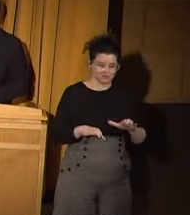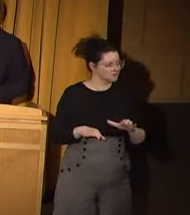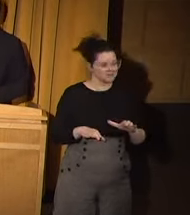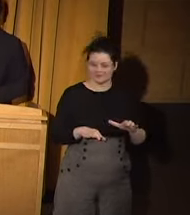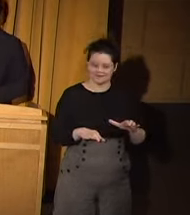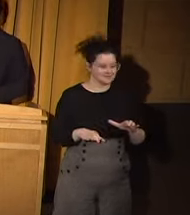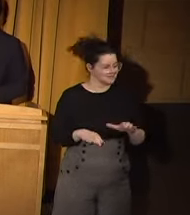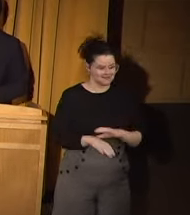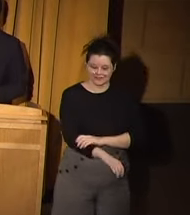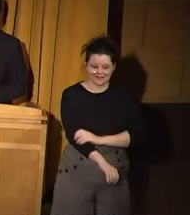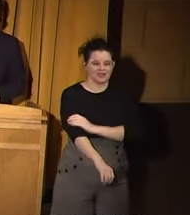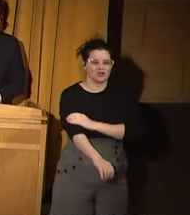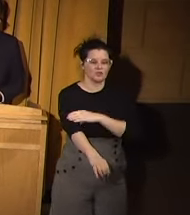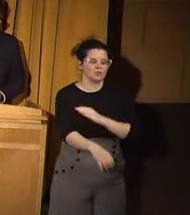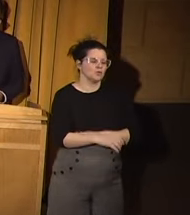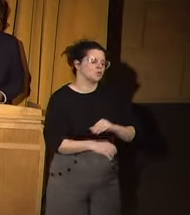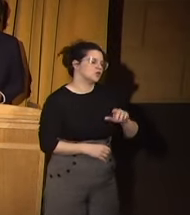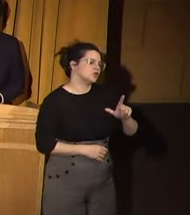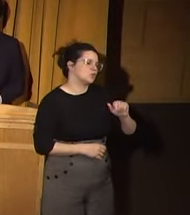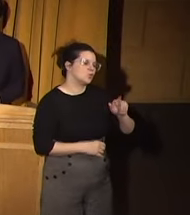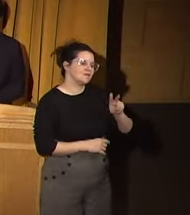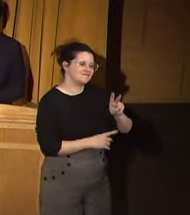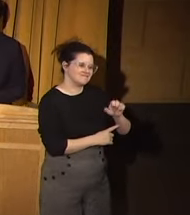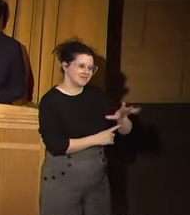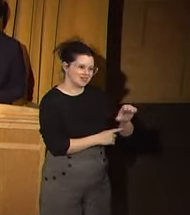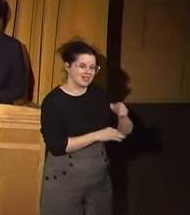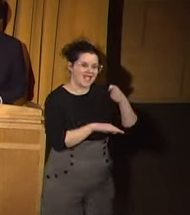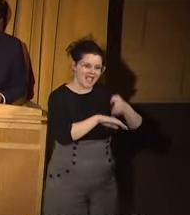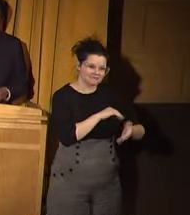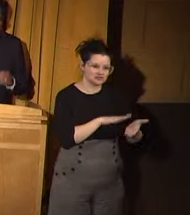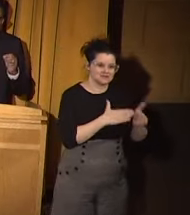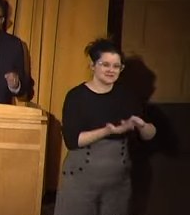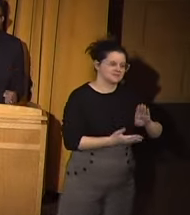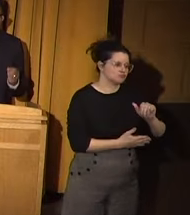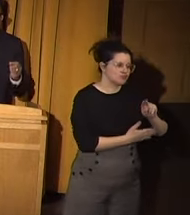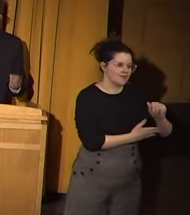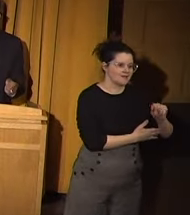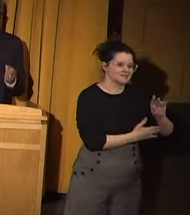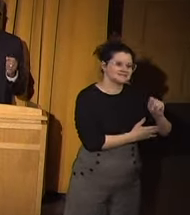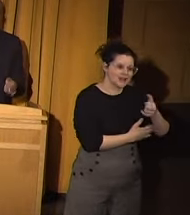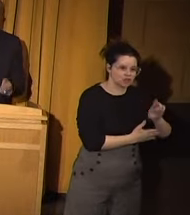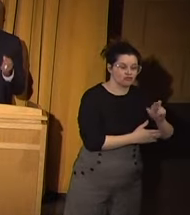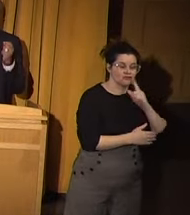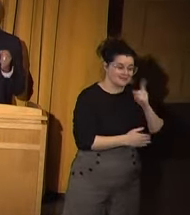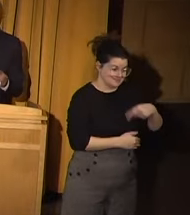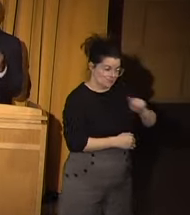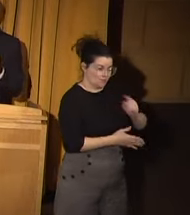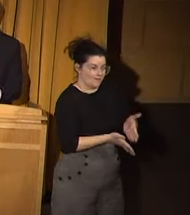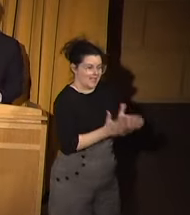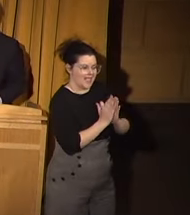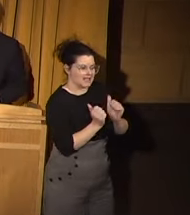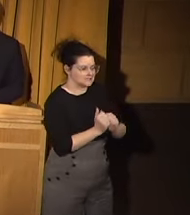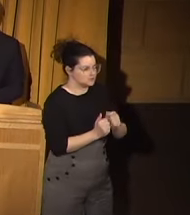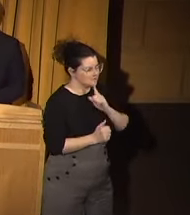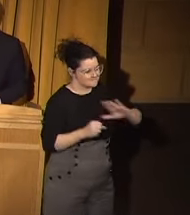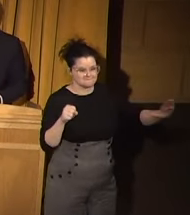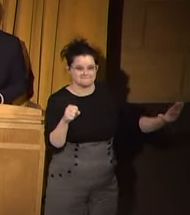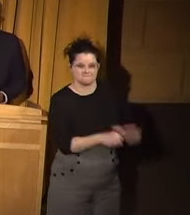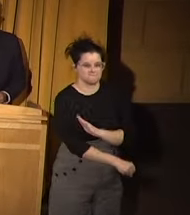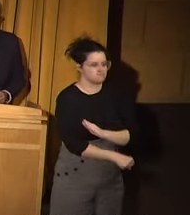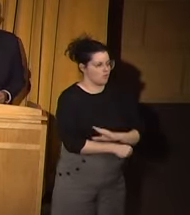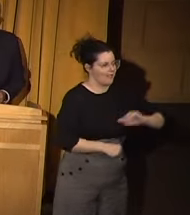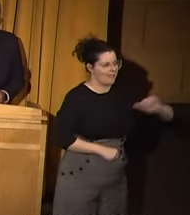in Louisville after the death of Breonna Taylor and there we were asked to do a top-to-bottom assessment.